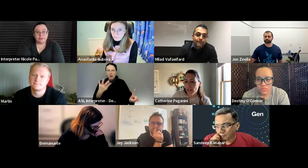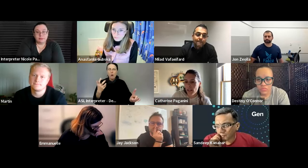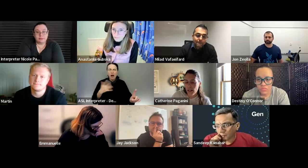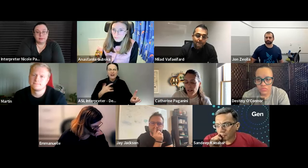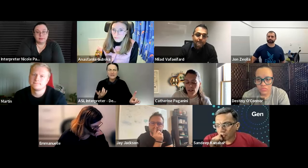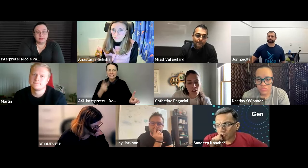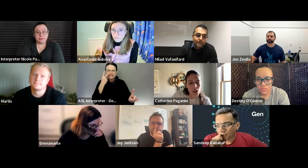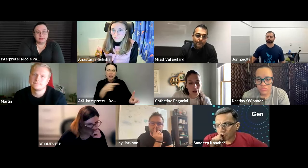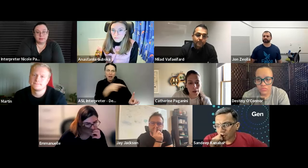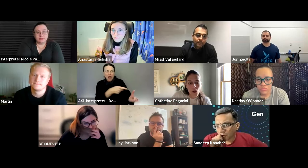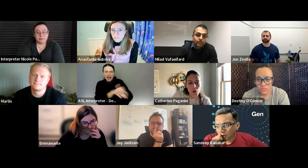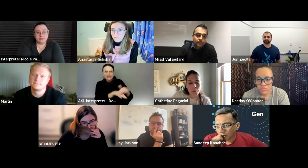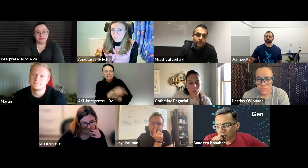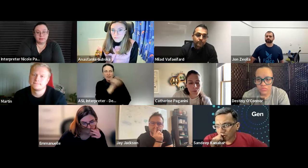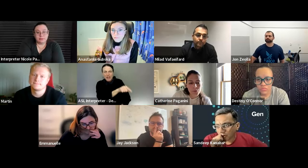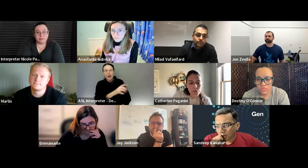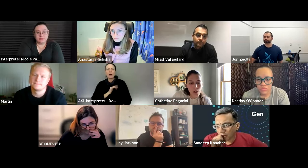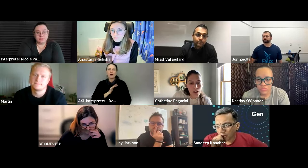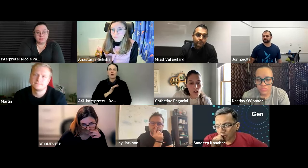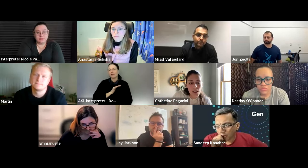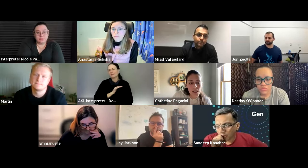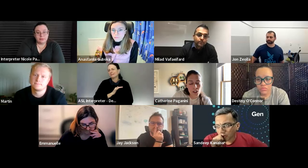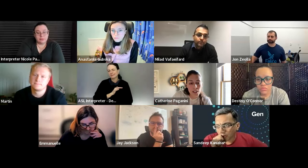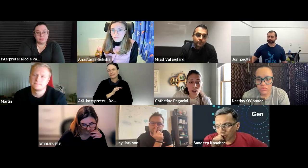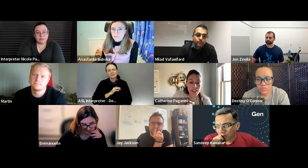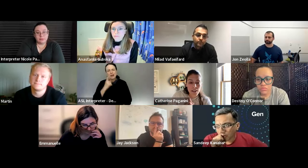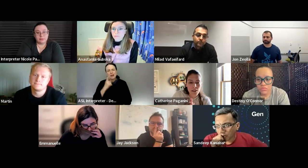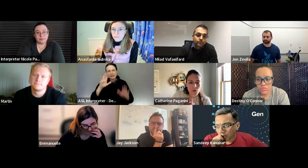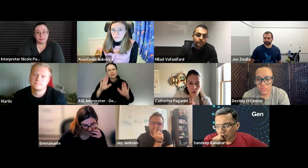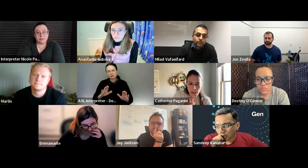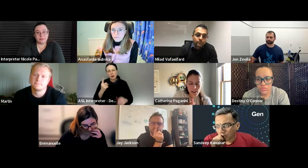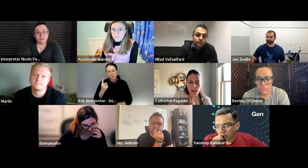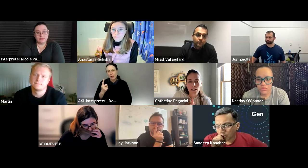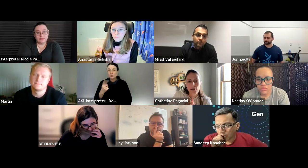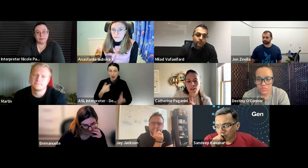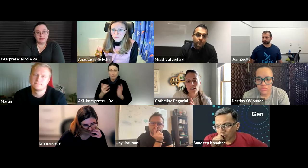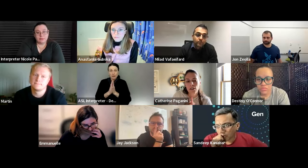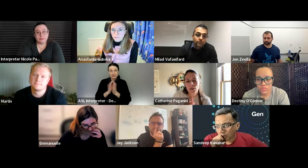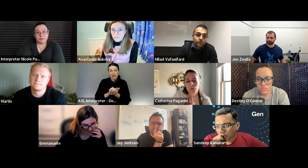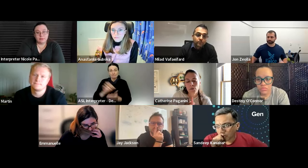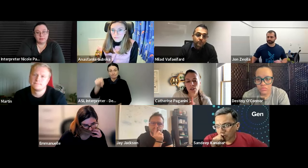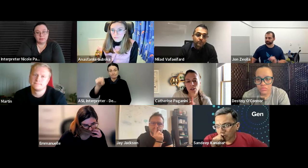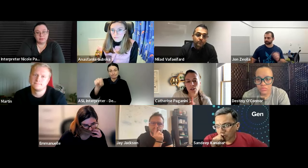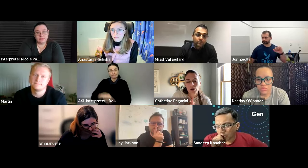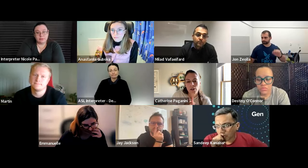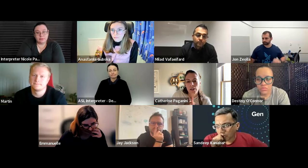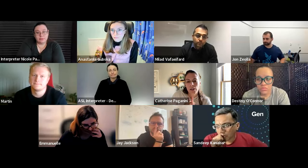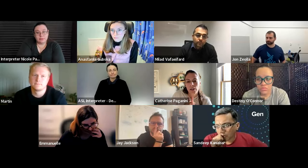can see that that exists and um so uh so i think that's great so i did request that um